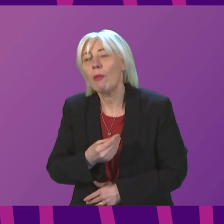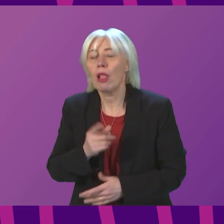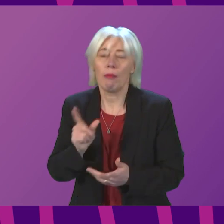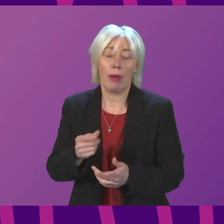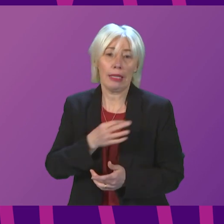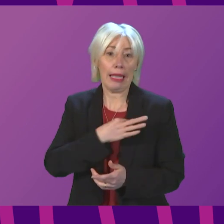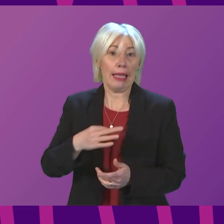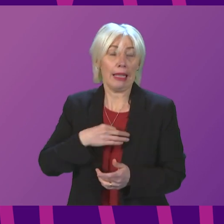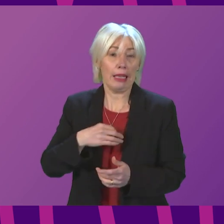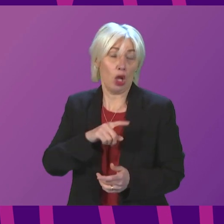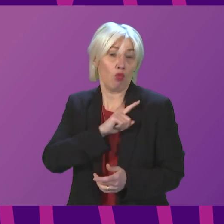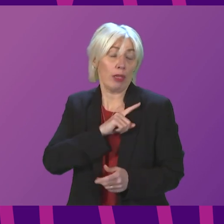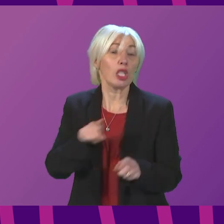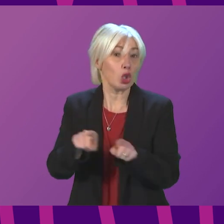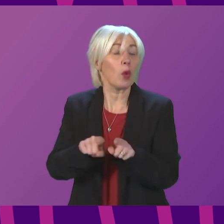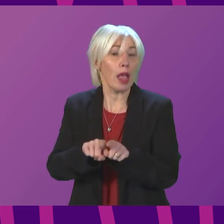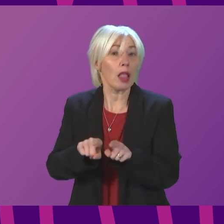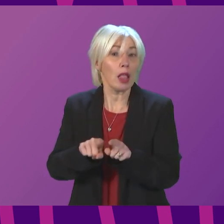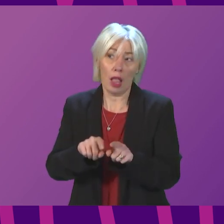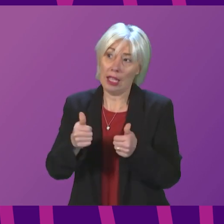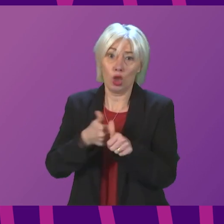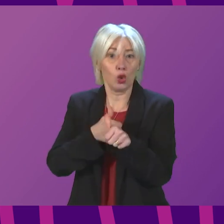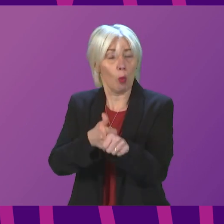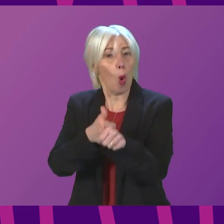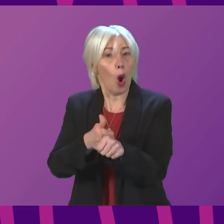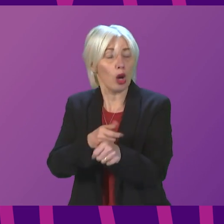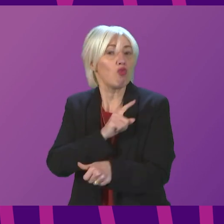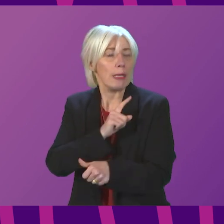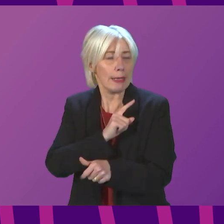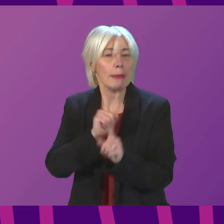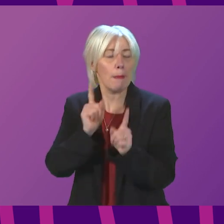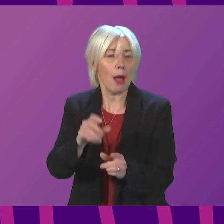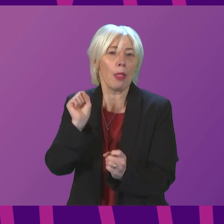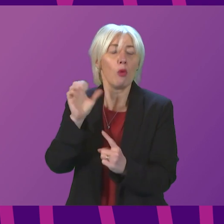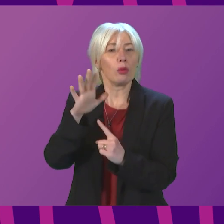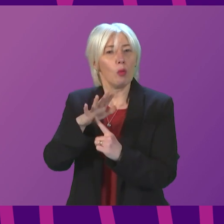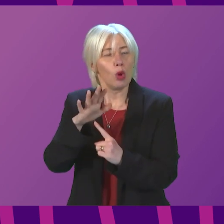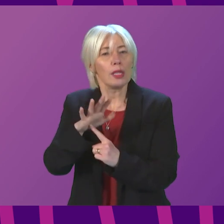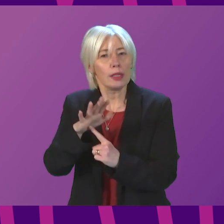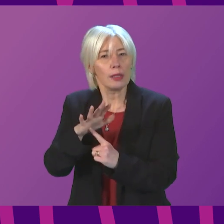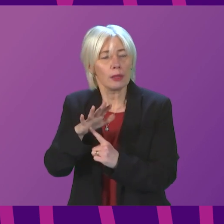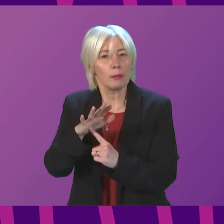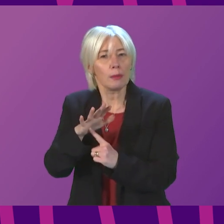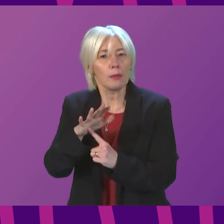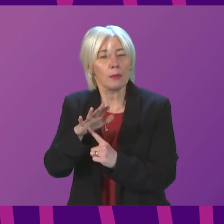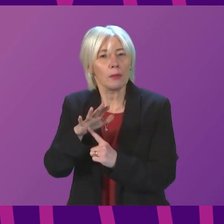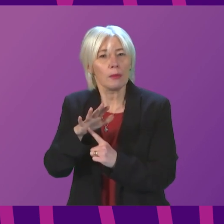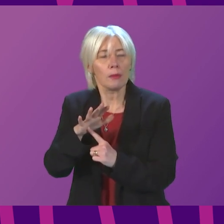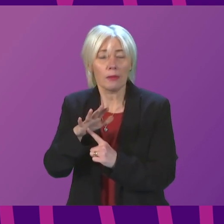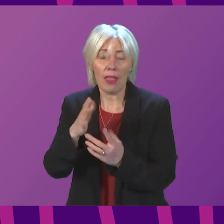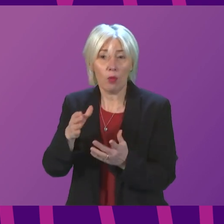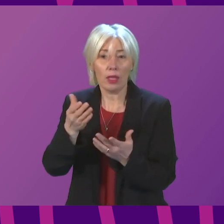reasons for that as well, and also good support reasons for that, but the most important thing, and I think it is